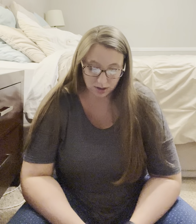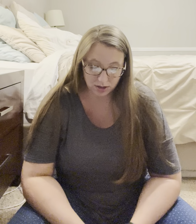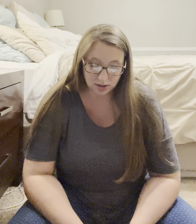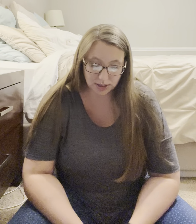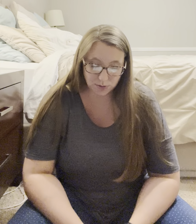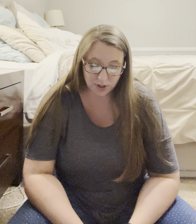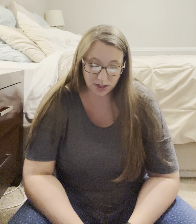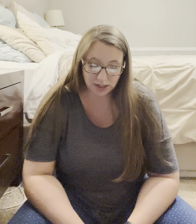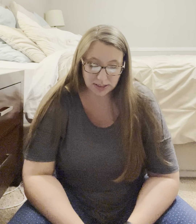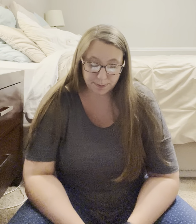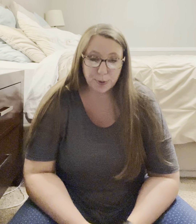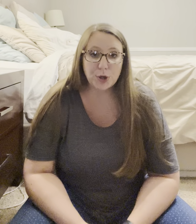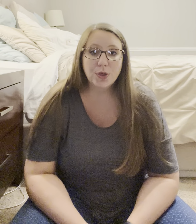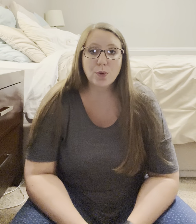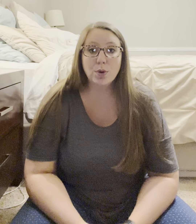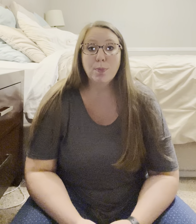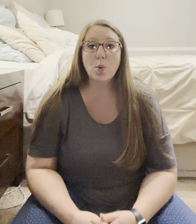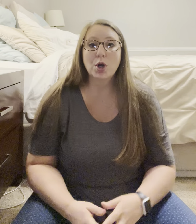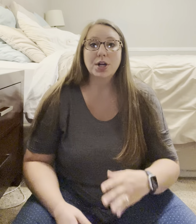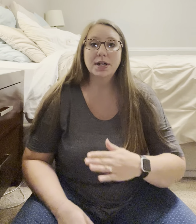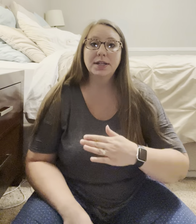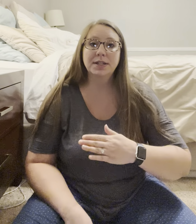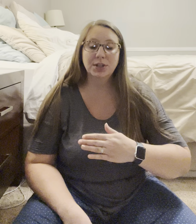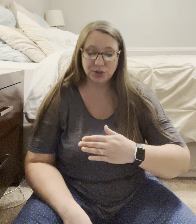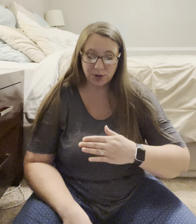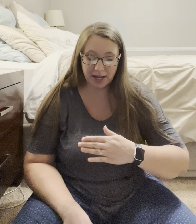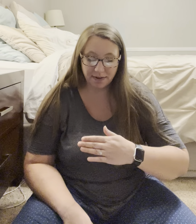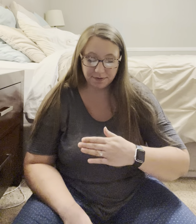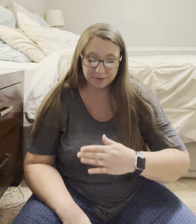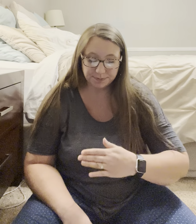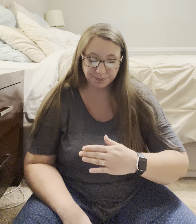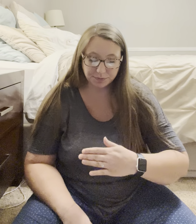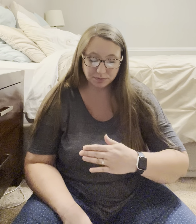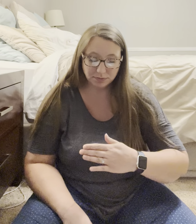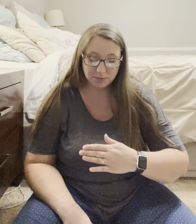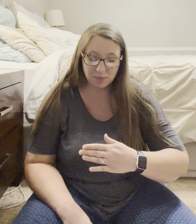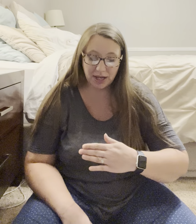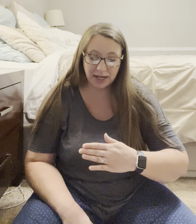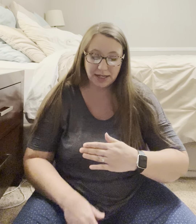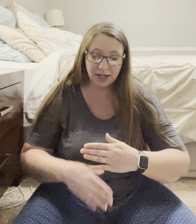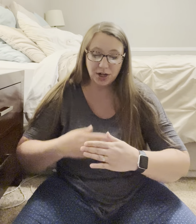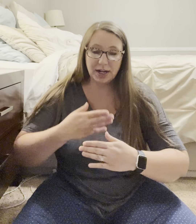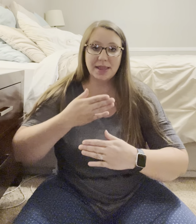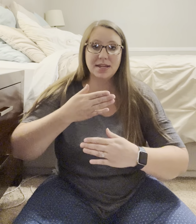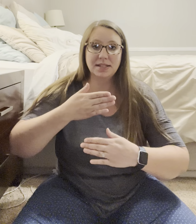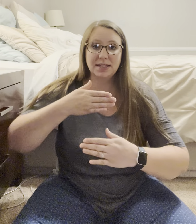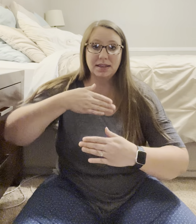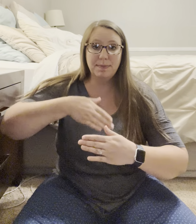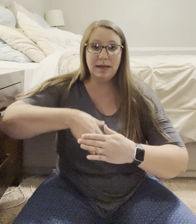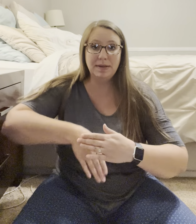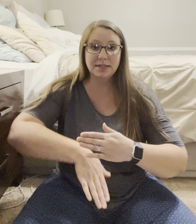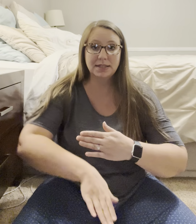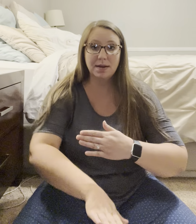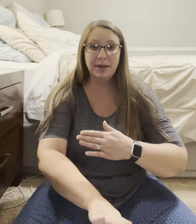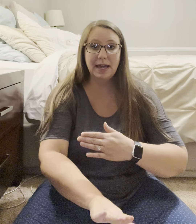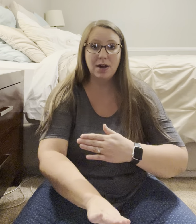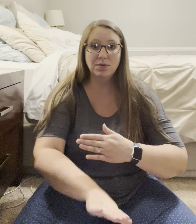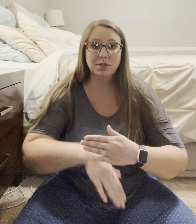Next one is birth or born. So I have hand here, and then it's like the baby's coming out.